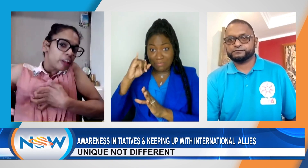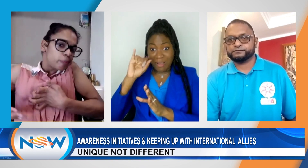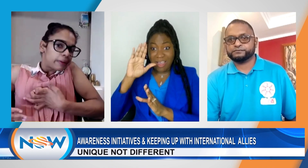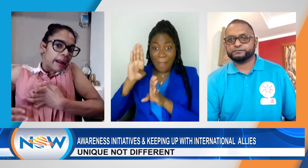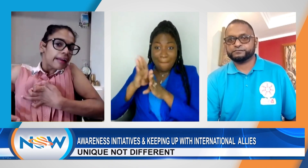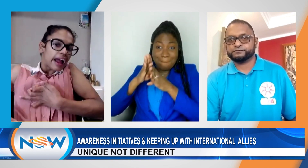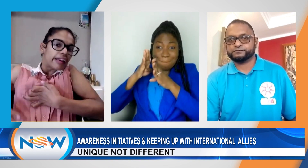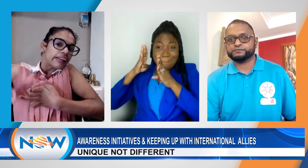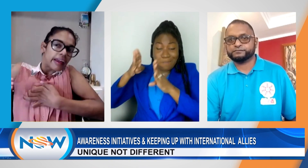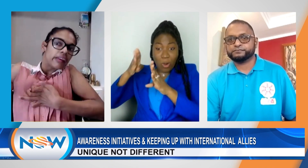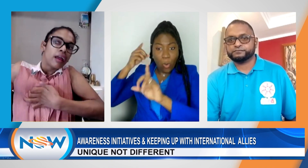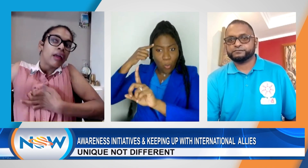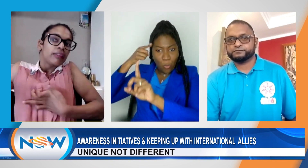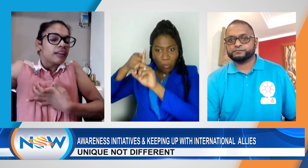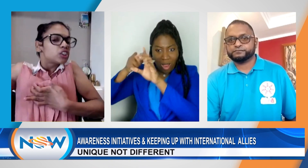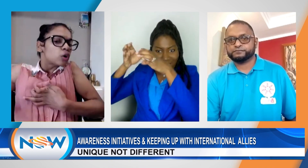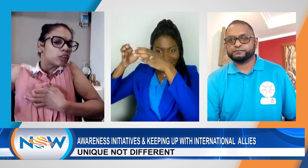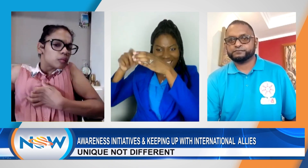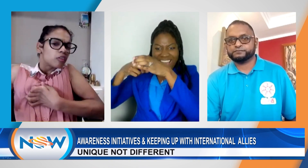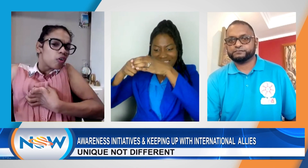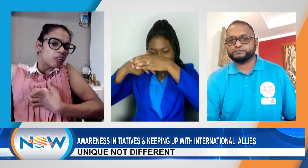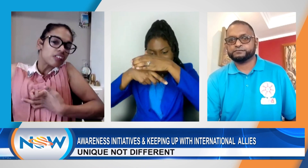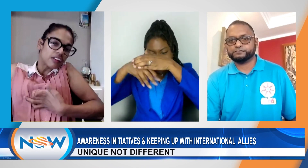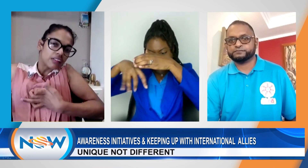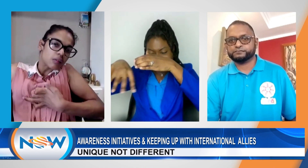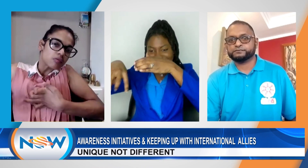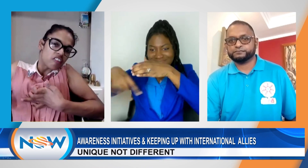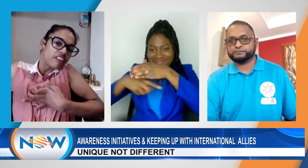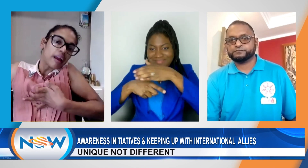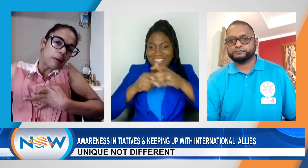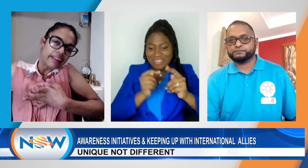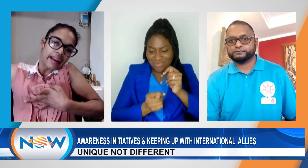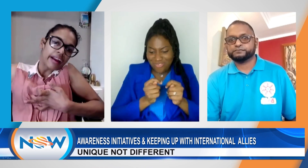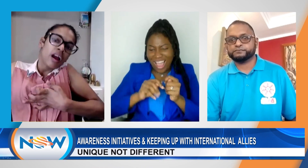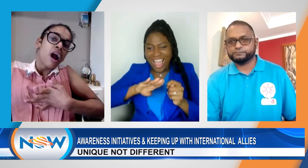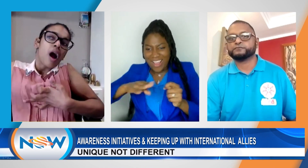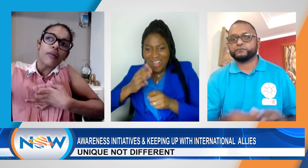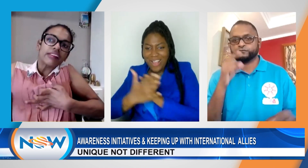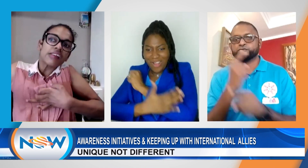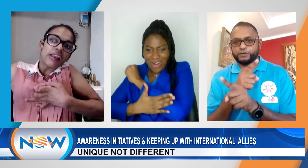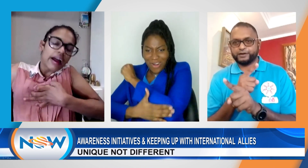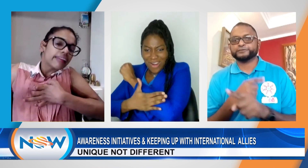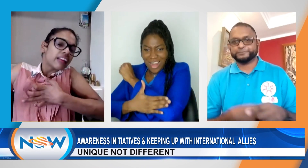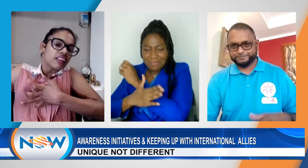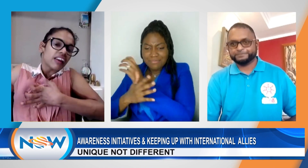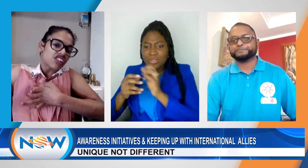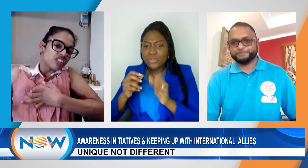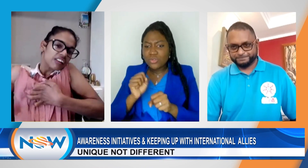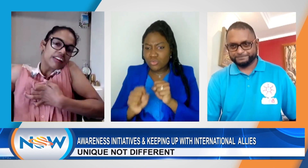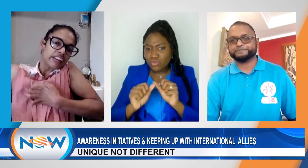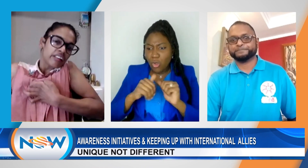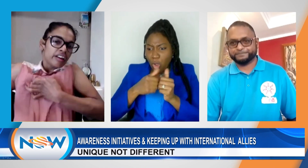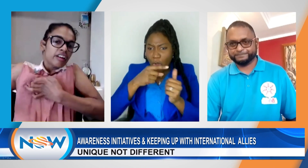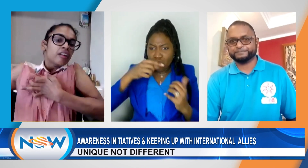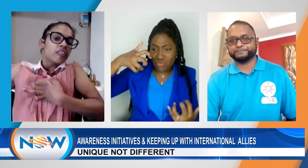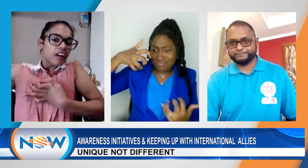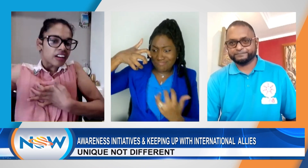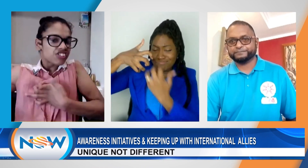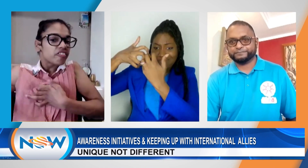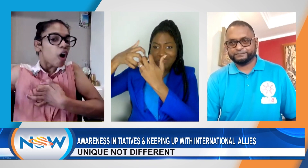DPI, and then the short term goals in terms of year by year, who it is aligned internationally, to achieve